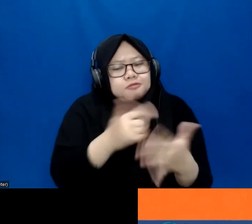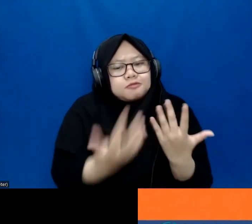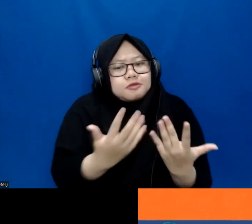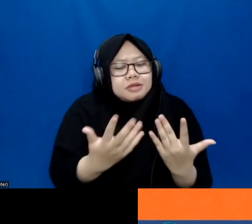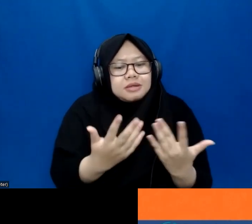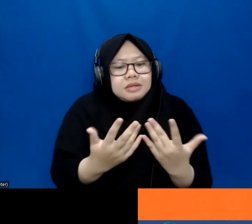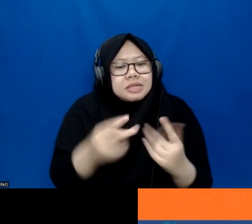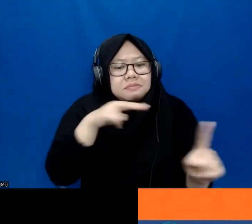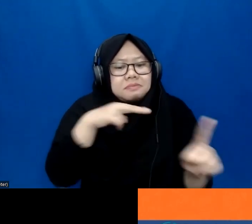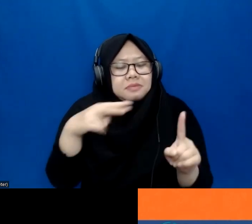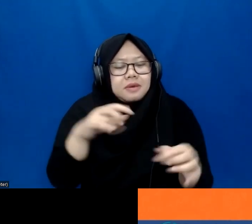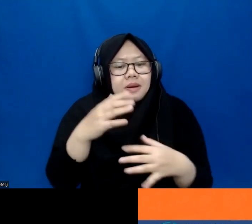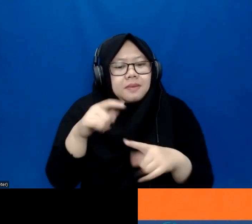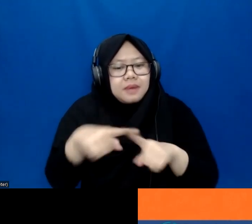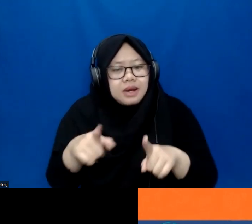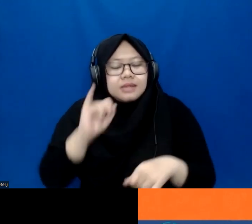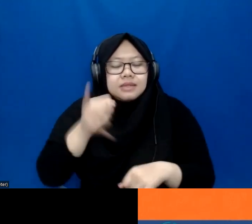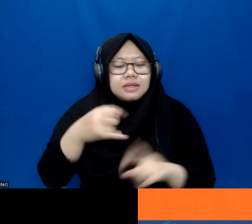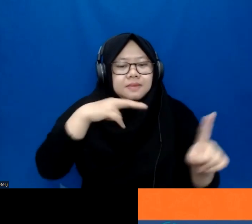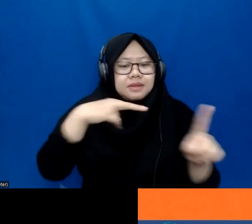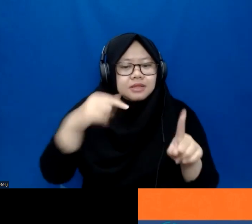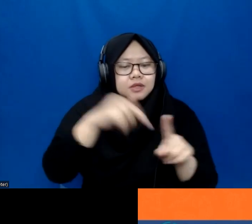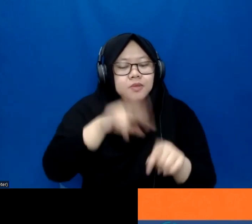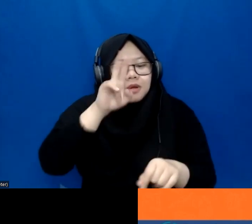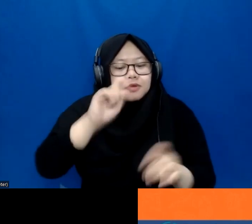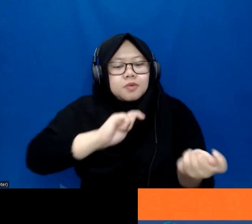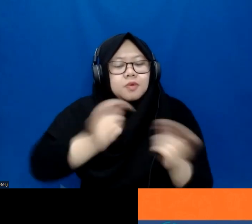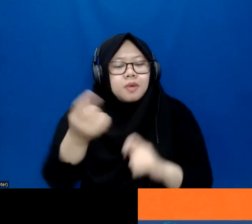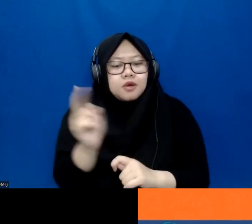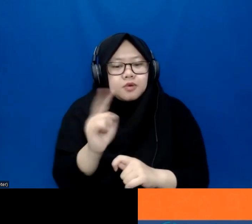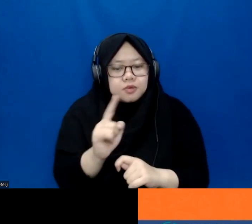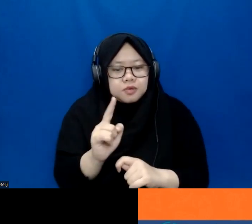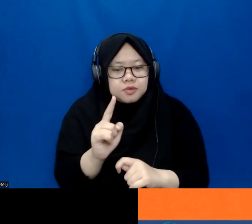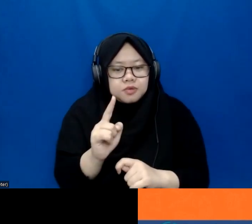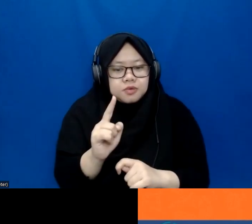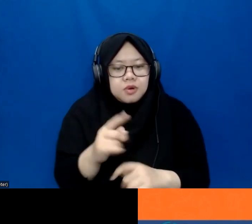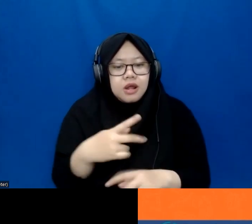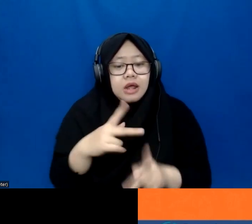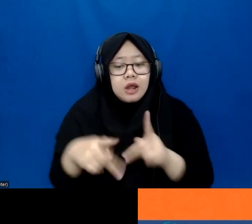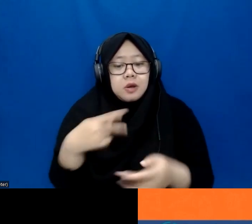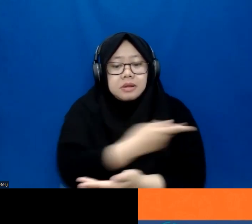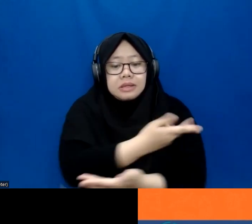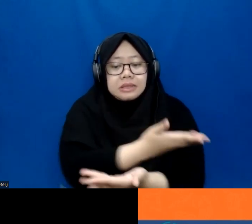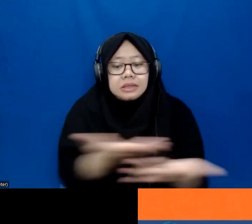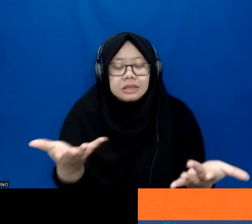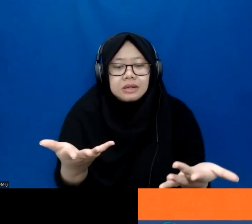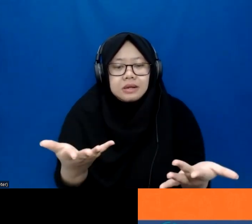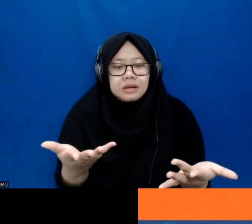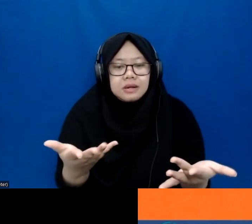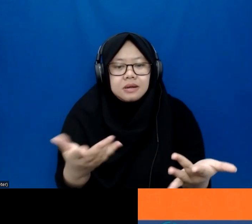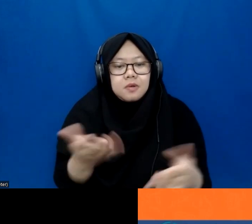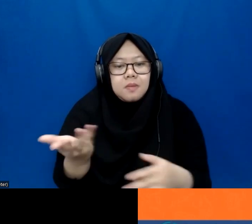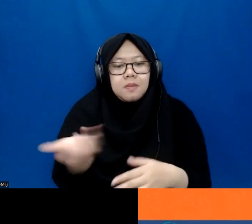looking at things. So mindset, the only way to change that mindset is going to be when we all as a society start